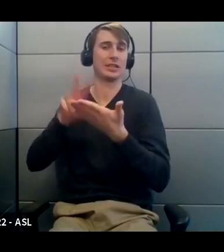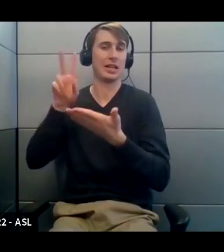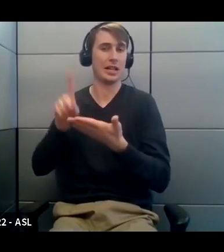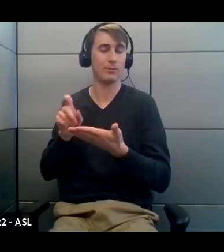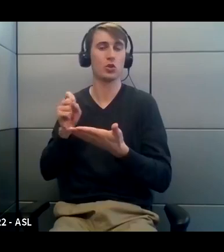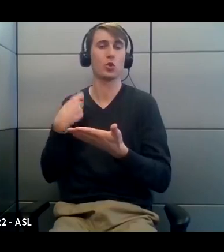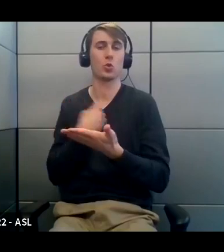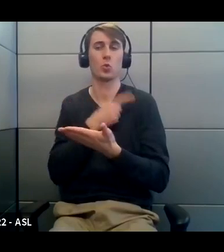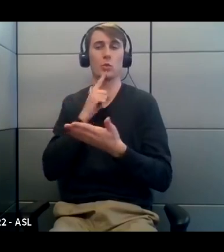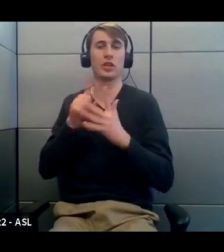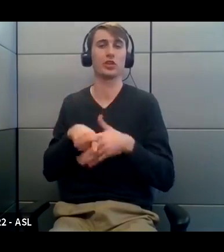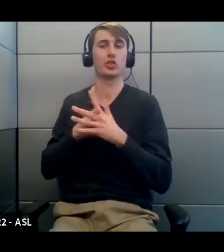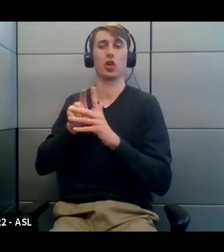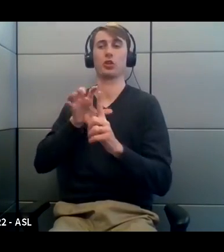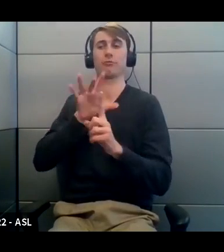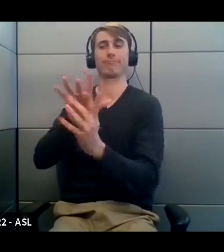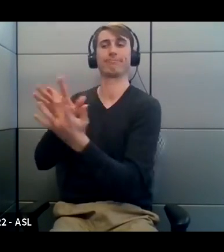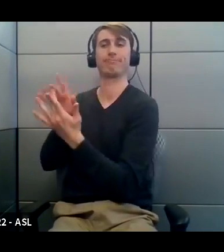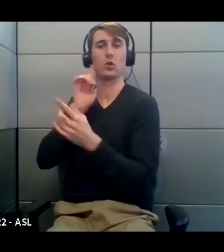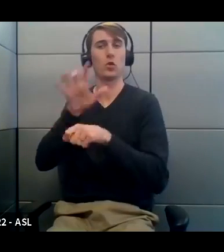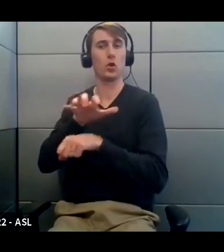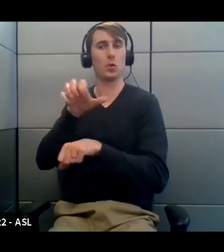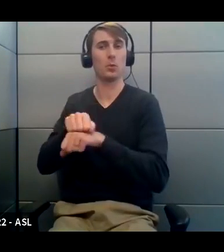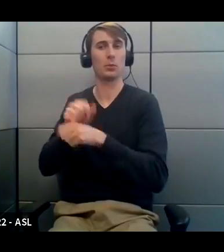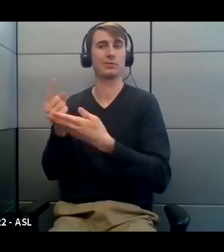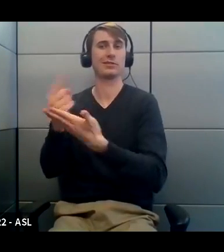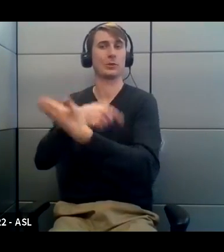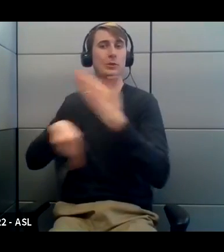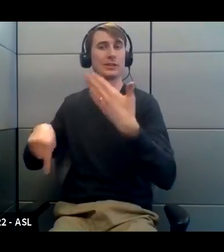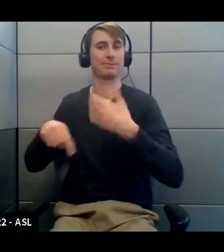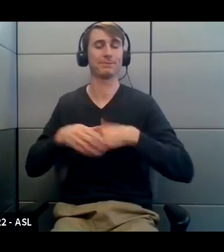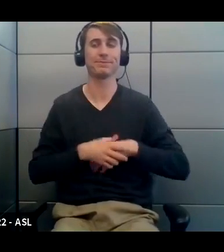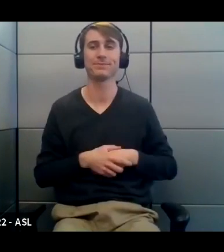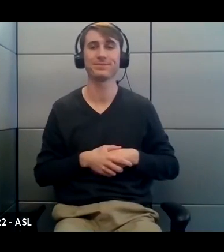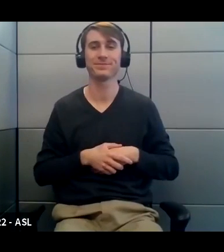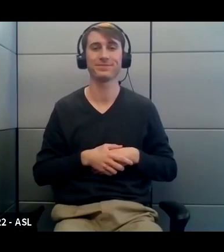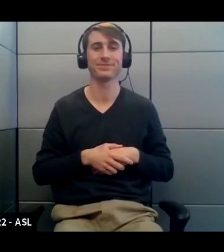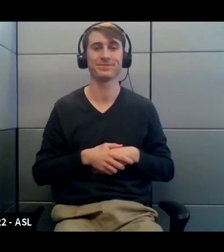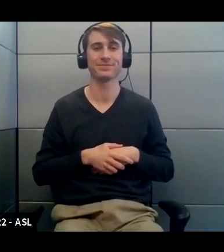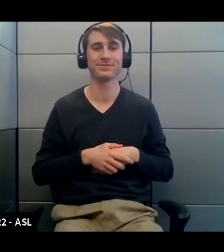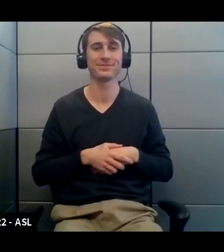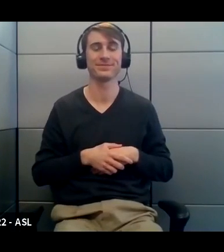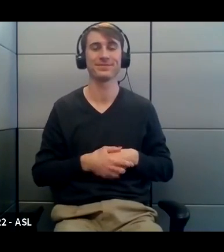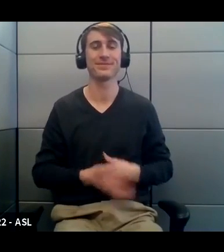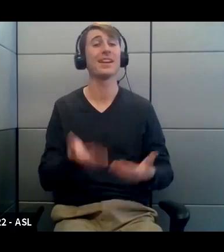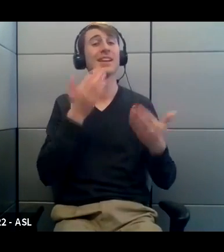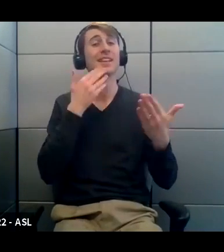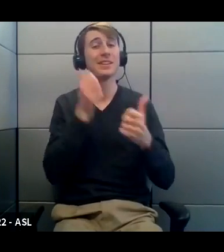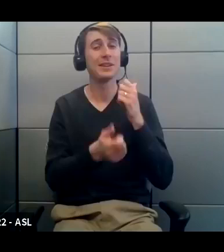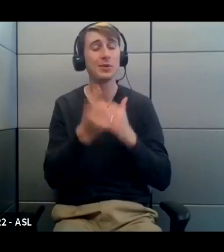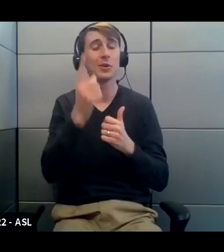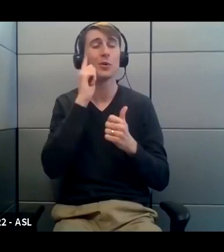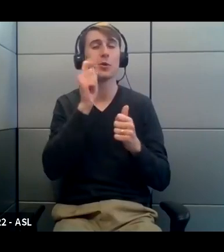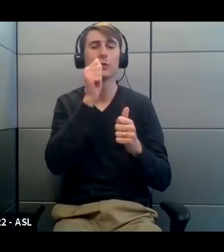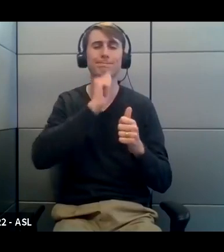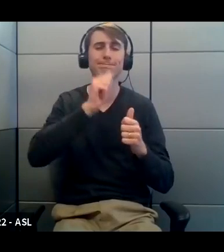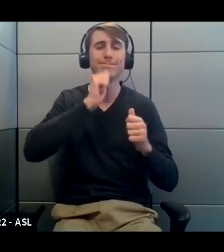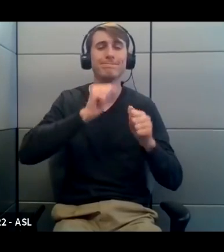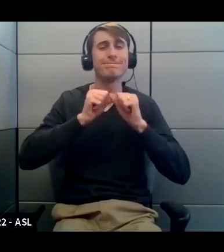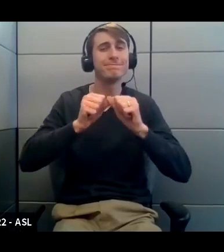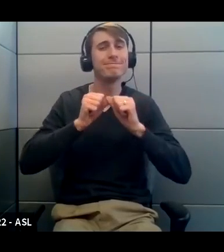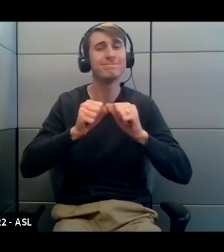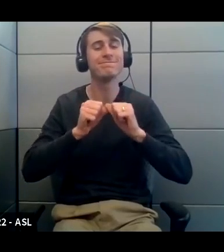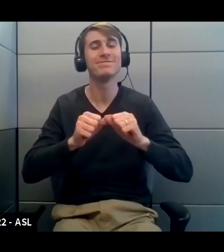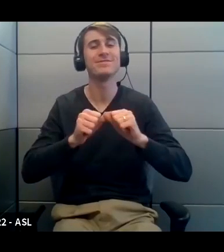getting those appointments starting next week. So thanks everyone for hanging in there as we're moving through these phases.